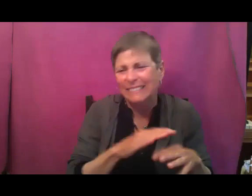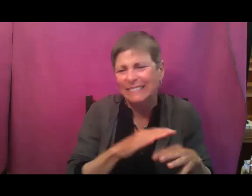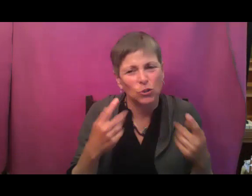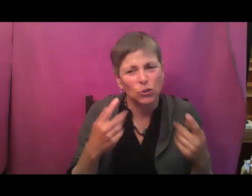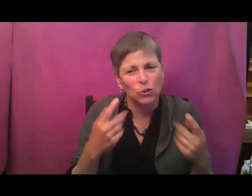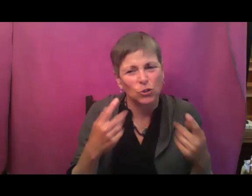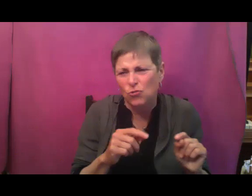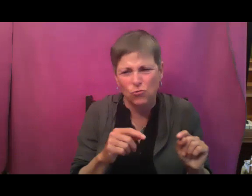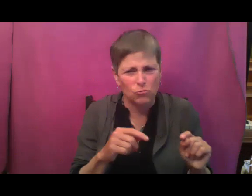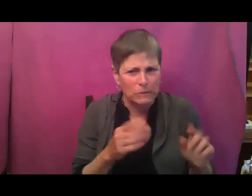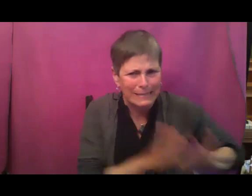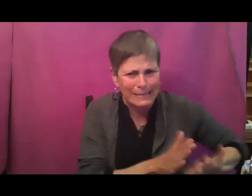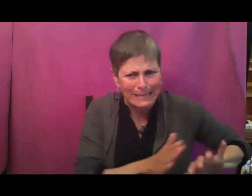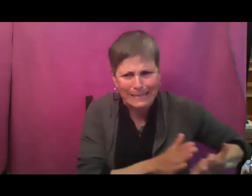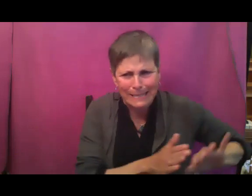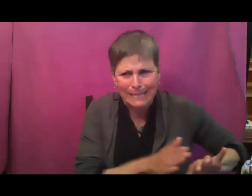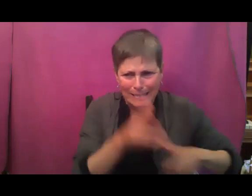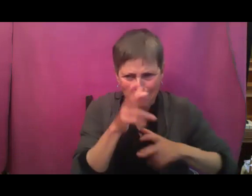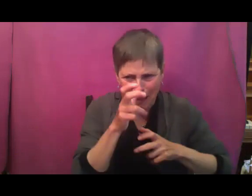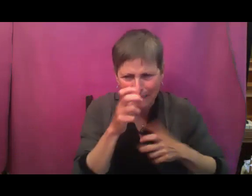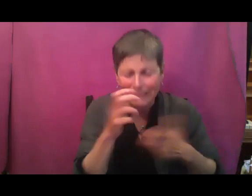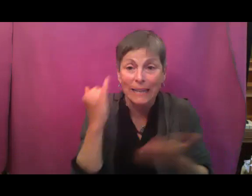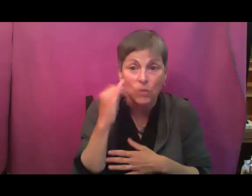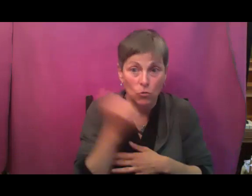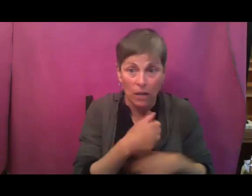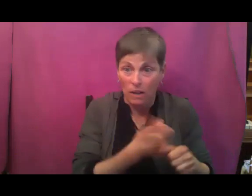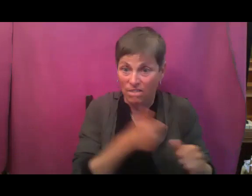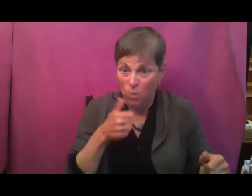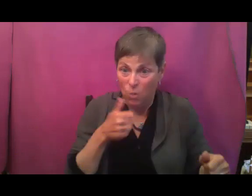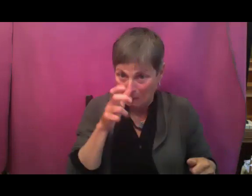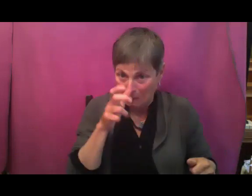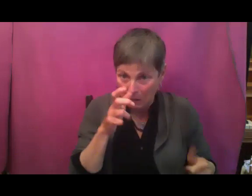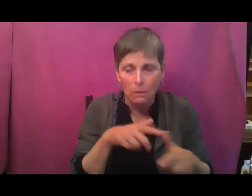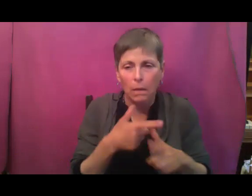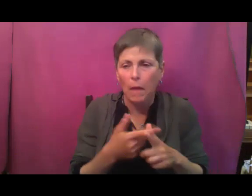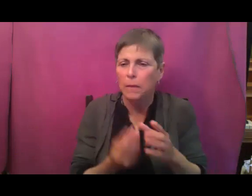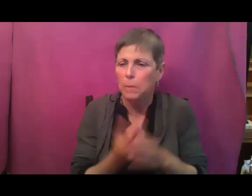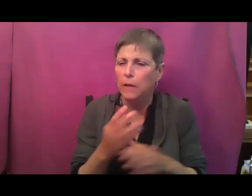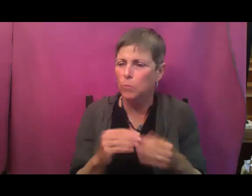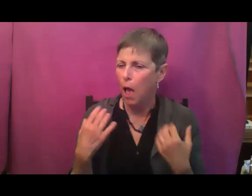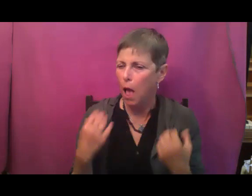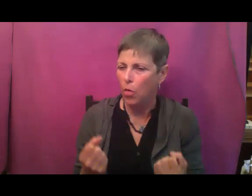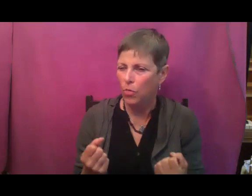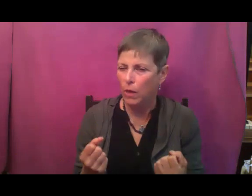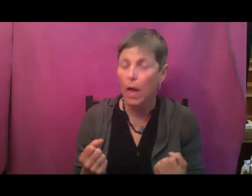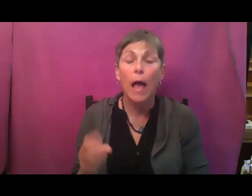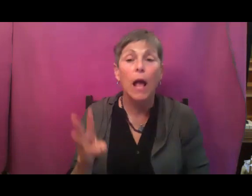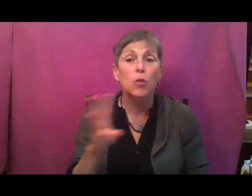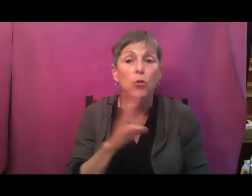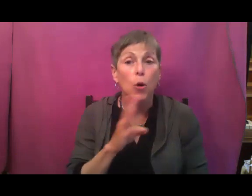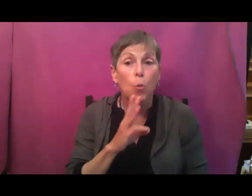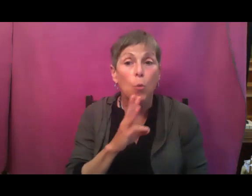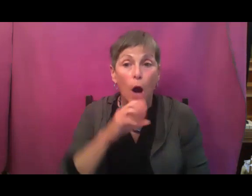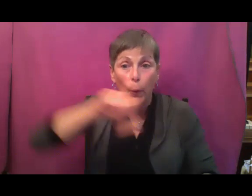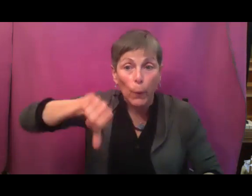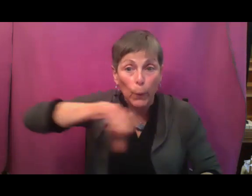will help you all of your cucumbers, melon, squash be that much healthier. And also water the soil, not the leaves.